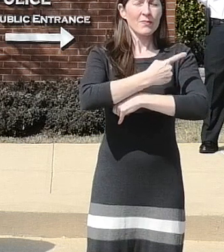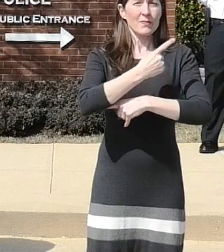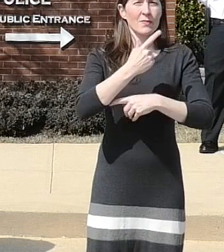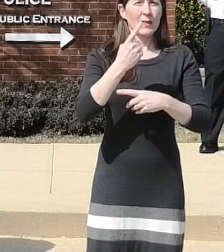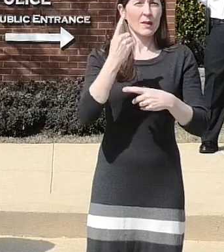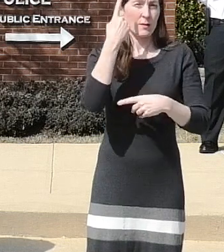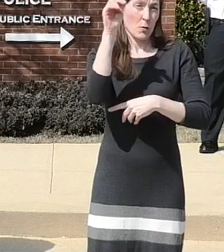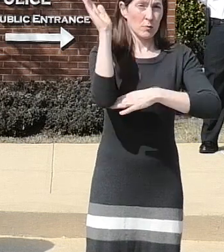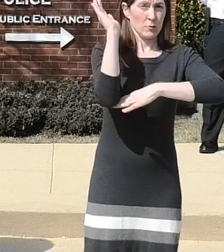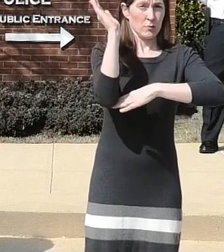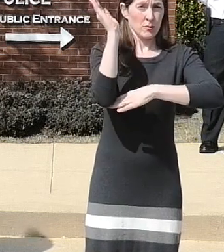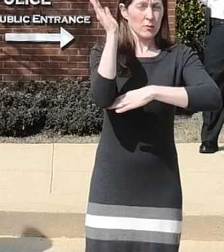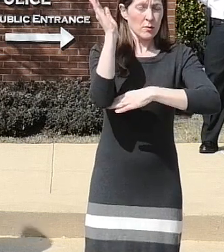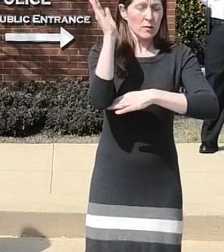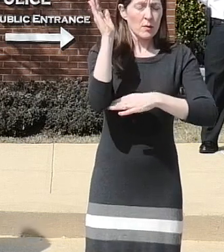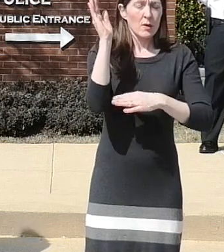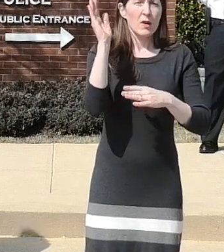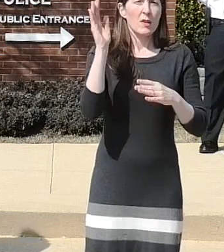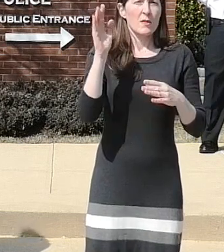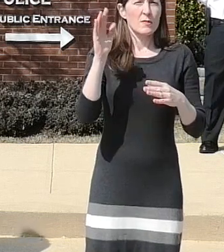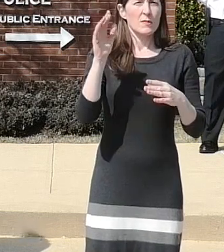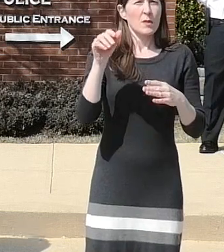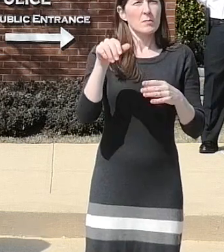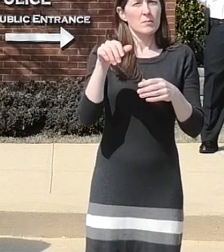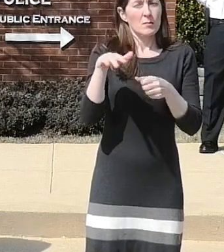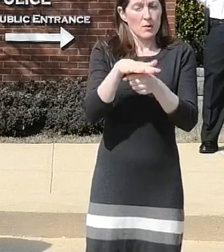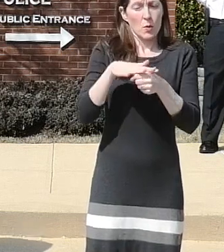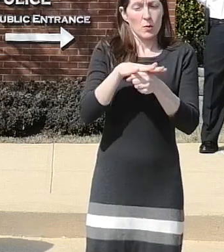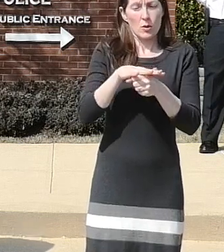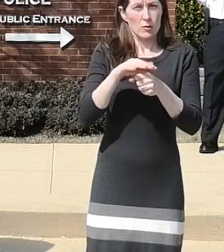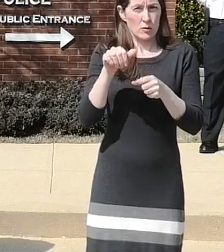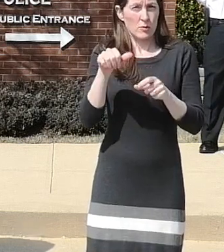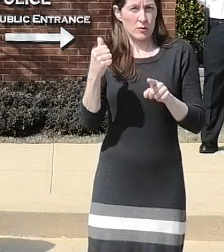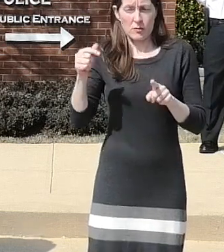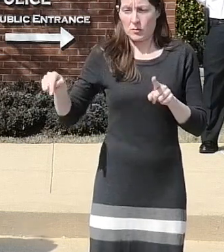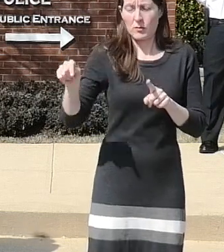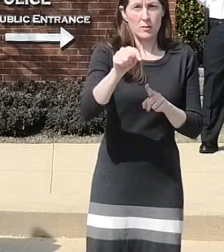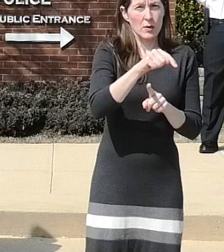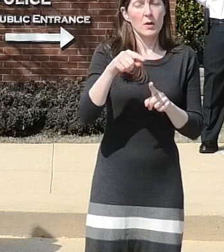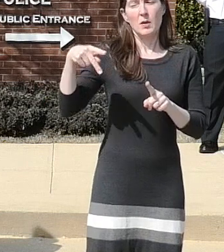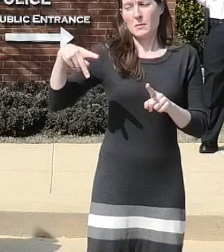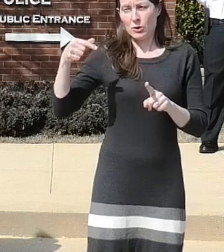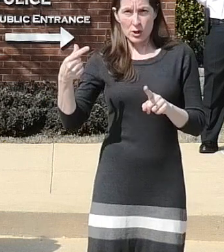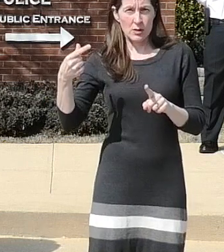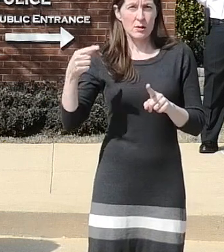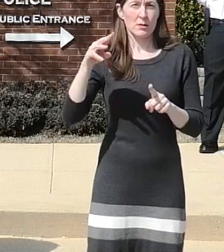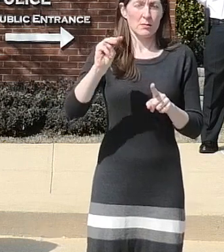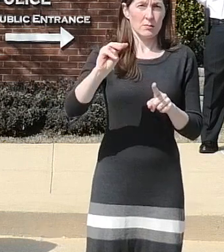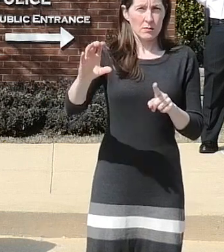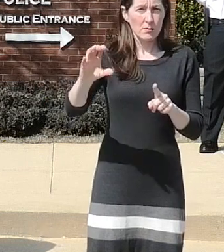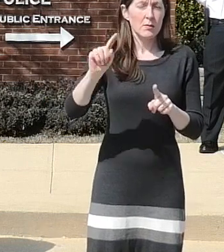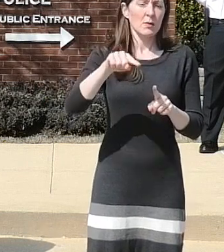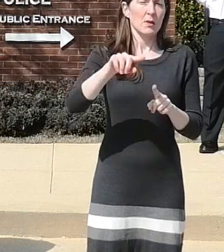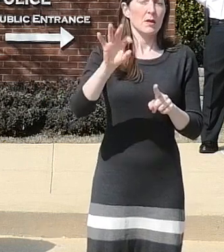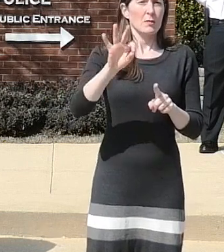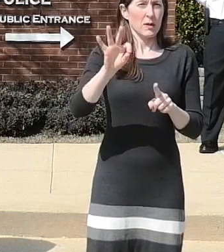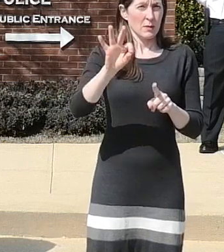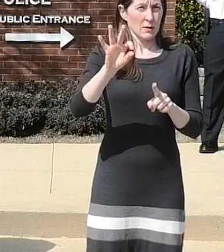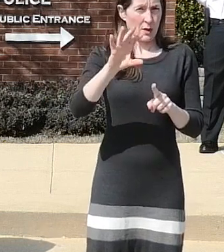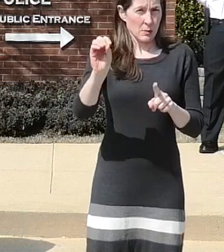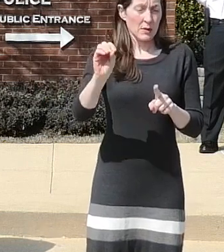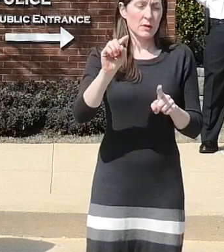from neighboring jurisdictions prince george's county montgomery county frederick county